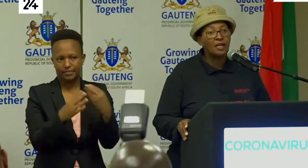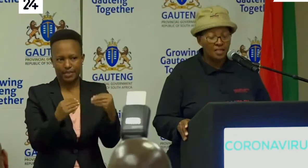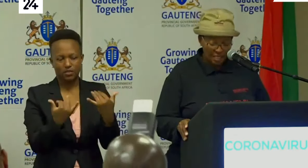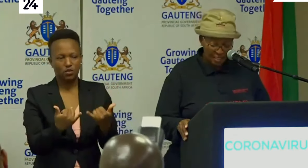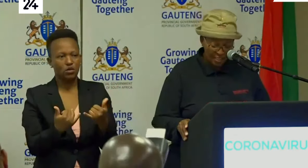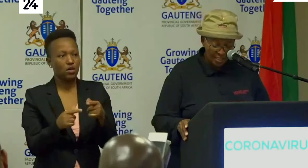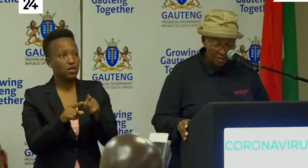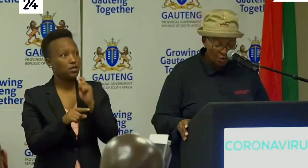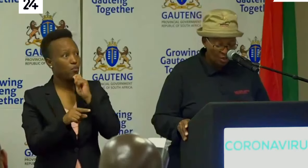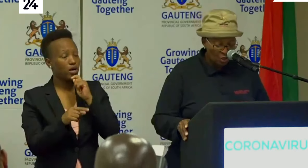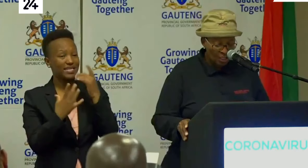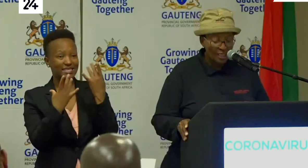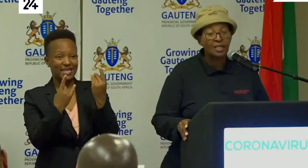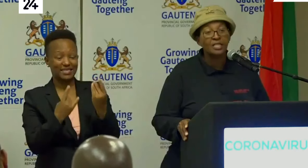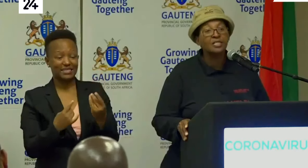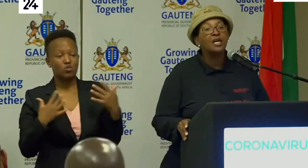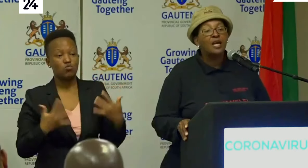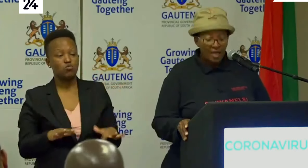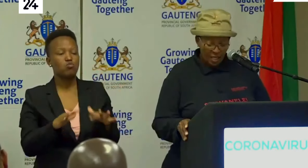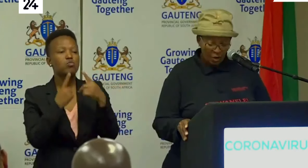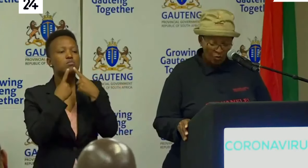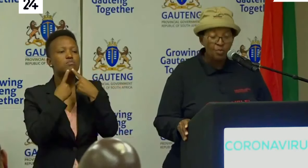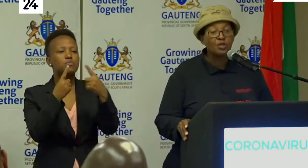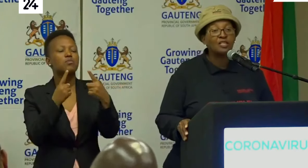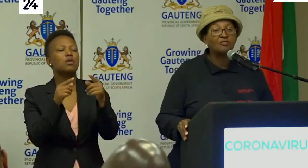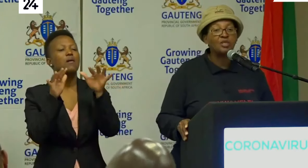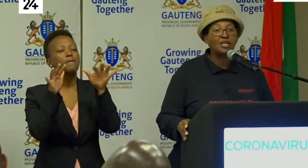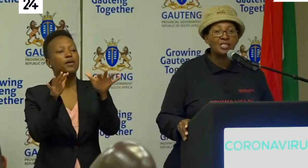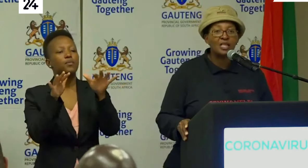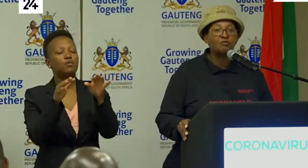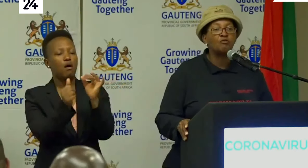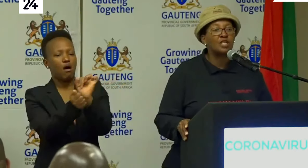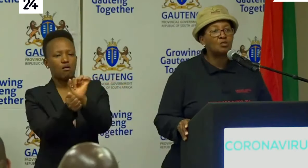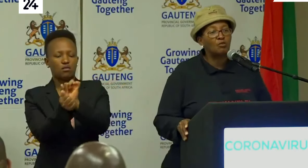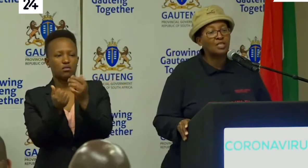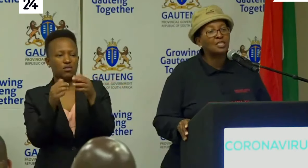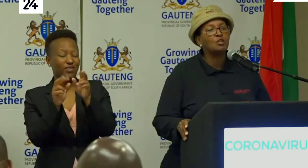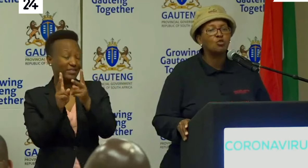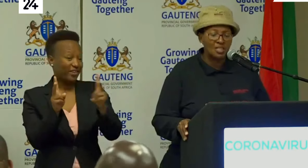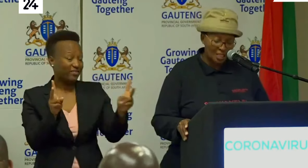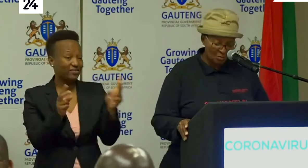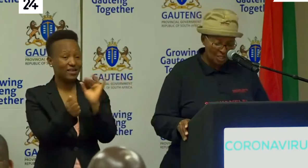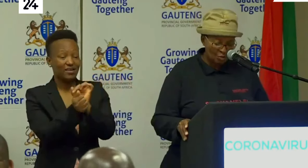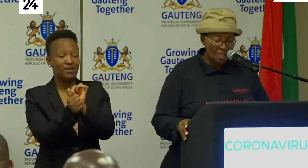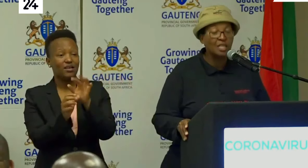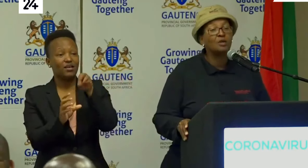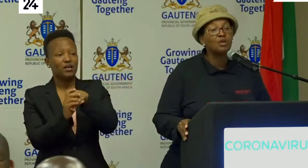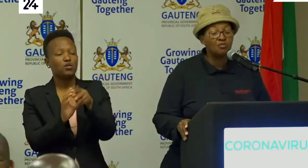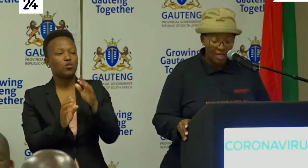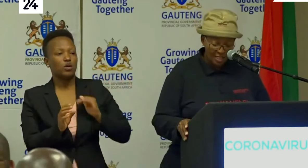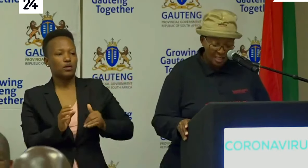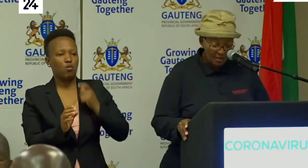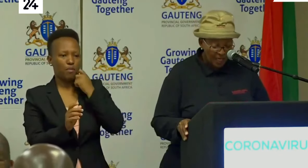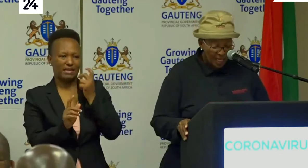their statistics were actually released of people that have been arrested for various offenses including gender